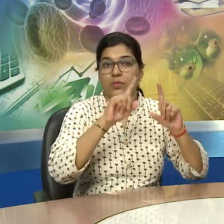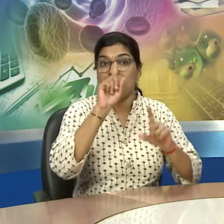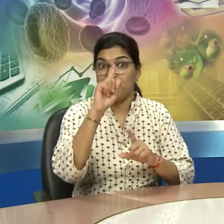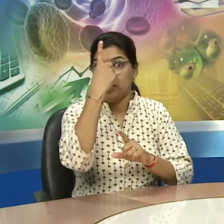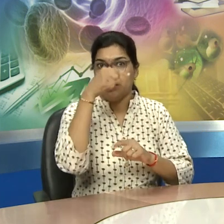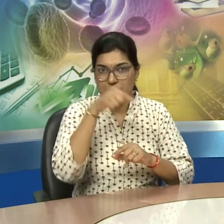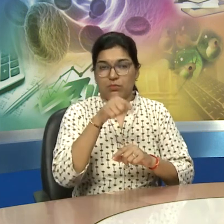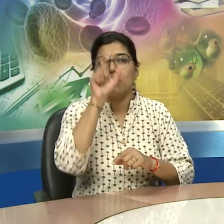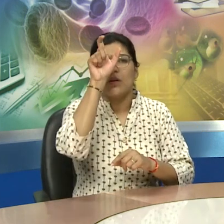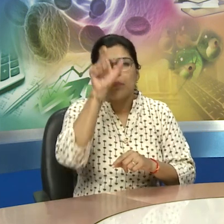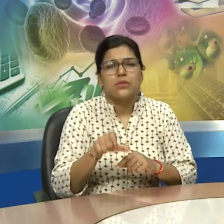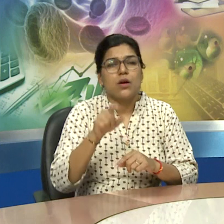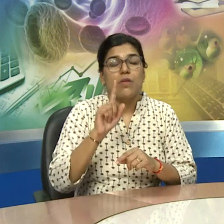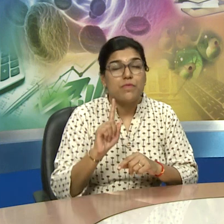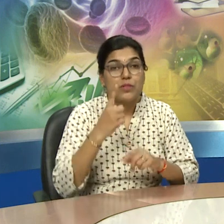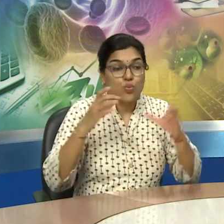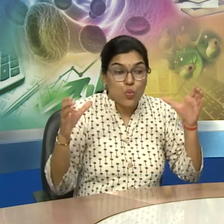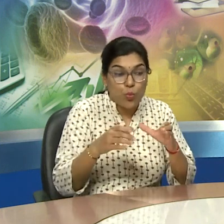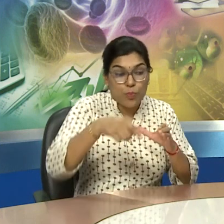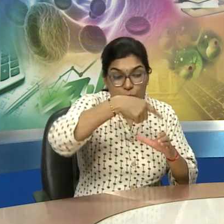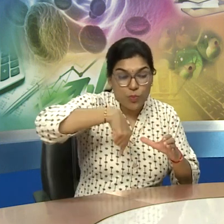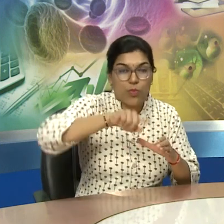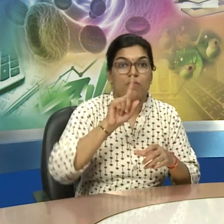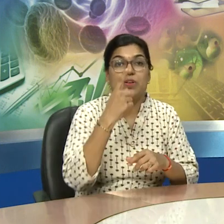as we just have seen the image so